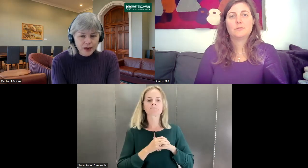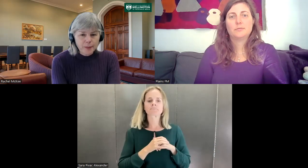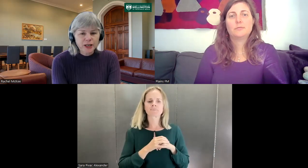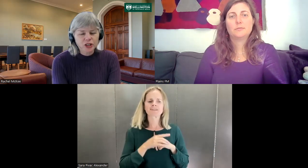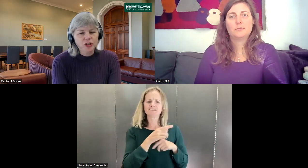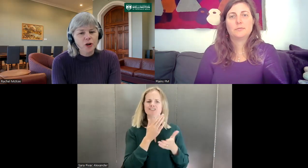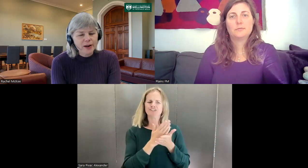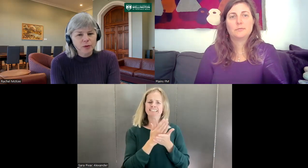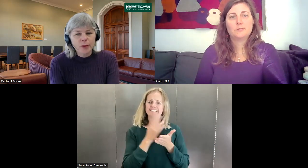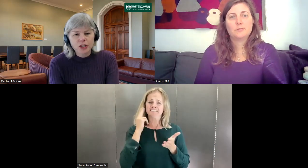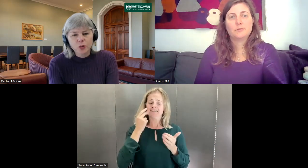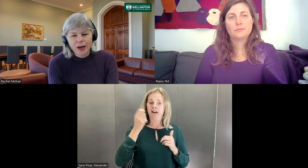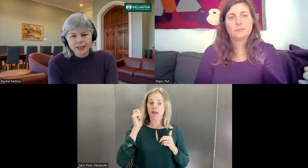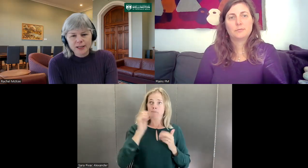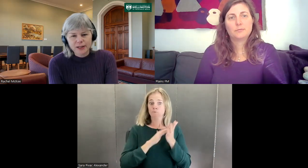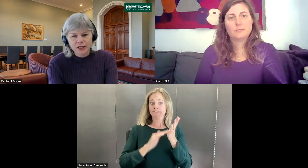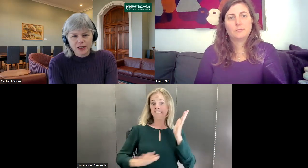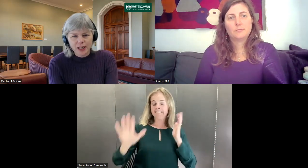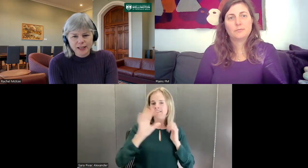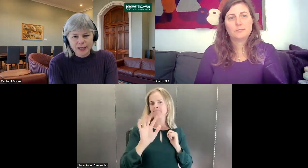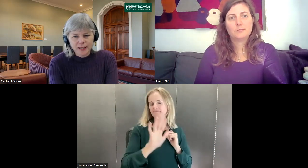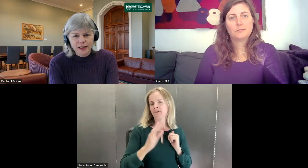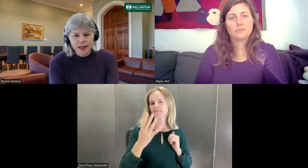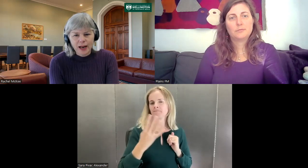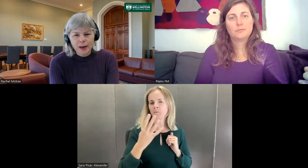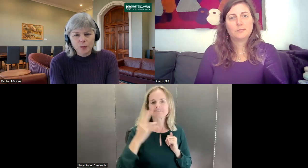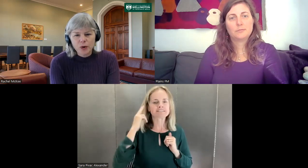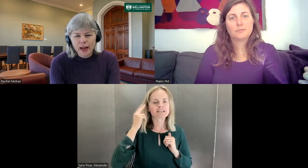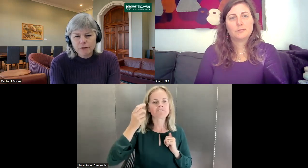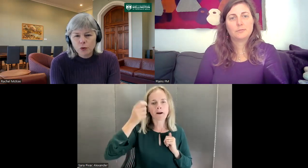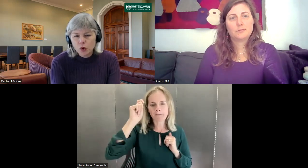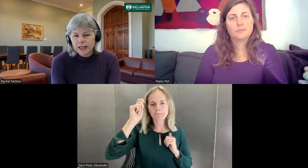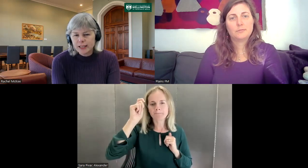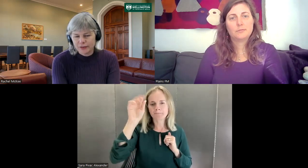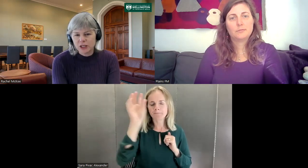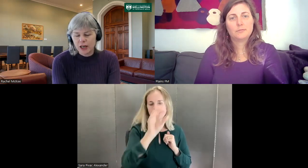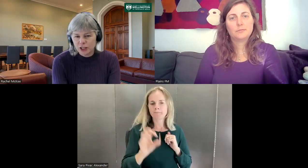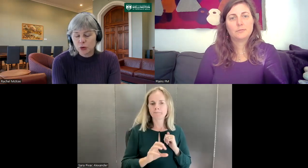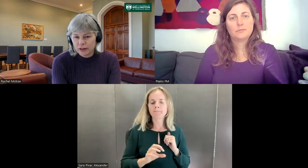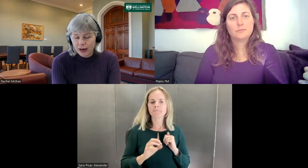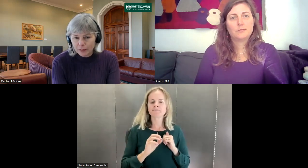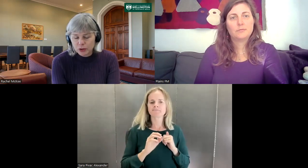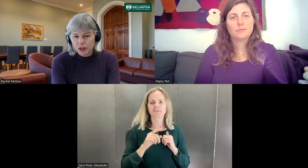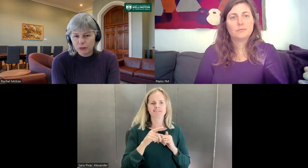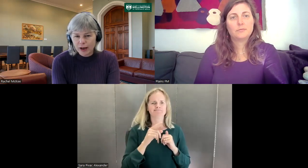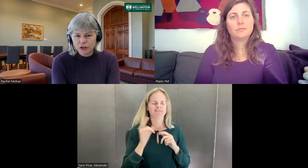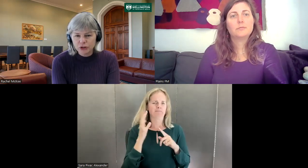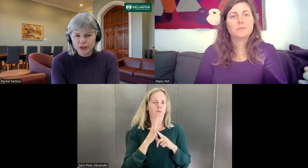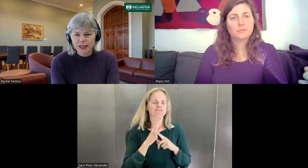But just to go back for a moment to the Wellington Deaf Society, we have 14 deaf societies or deaf clubs around New Zealand.